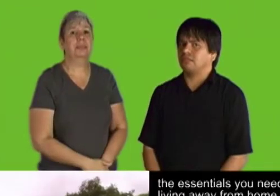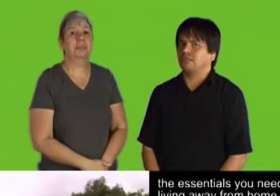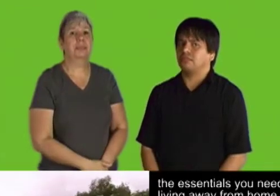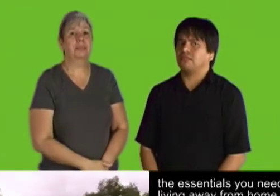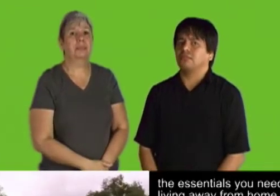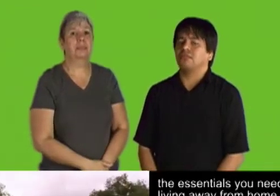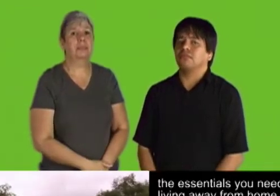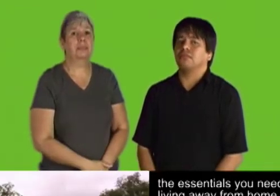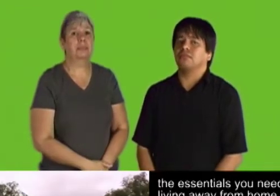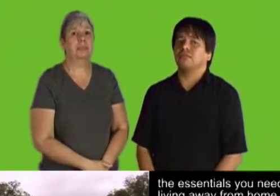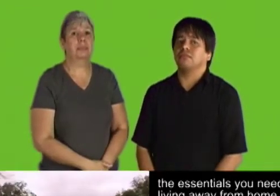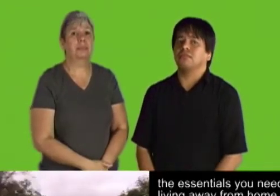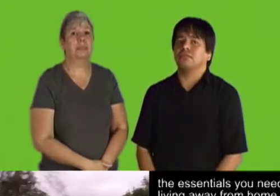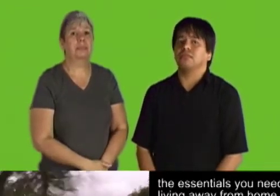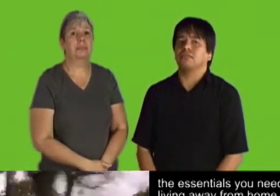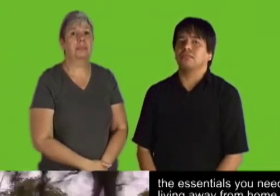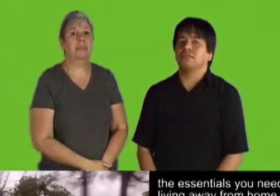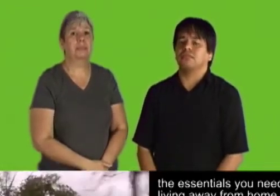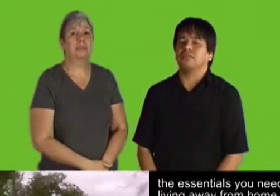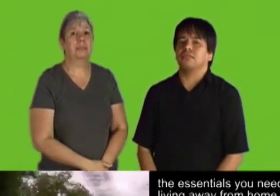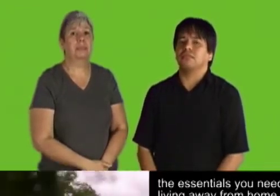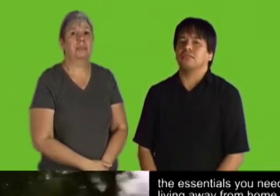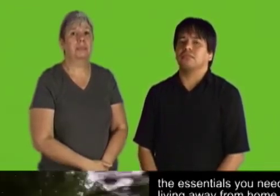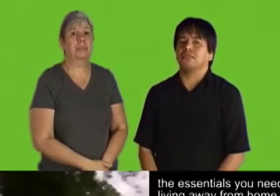so you can recover from a disaster.